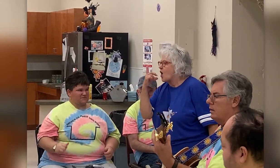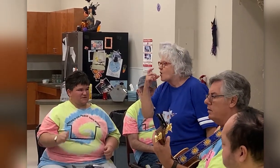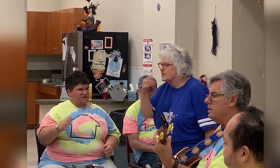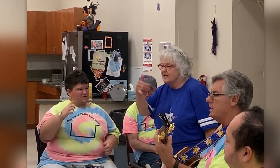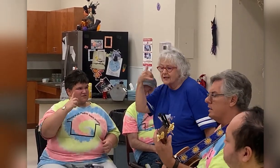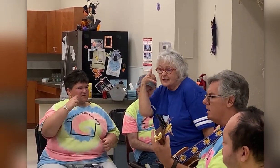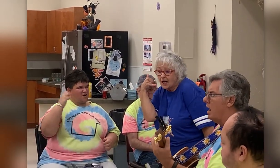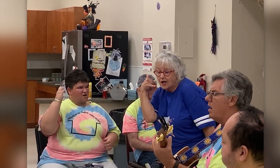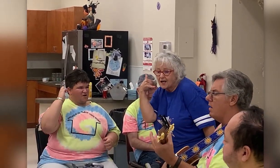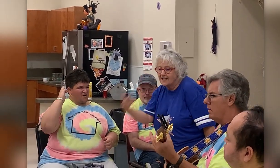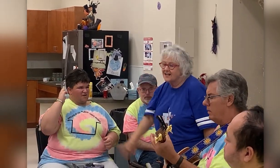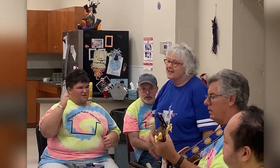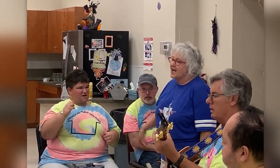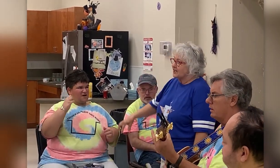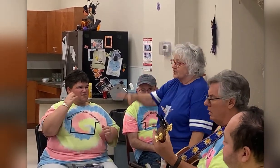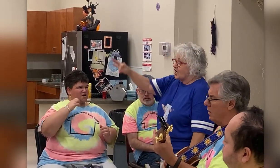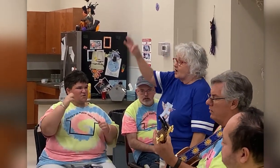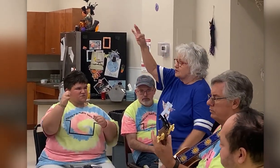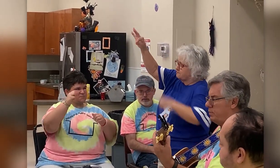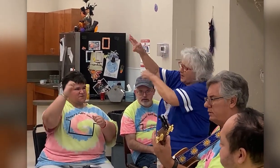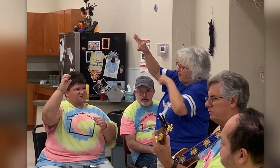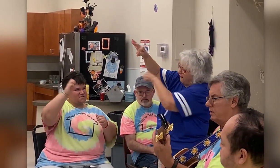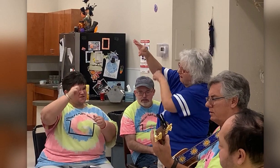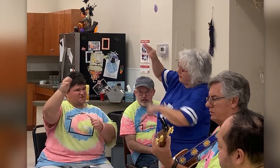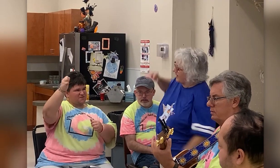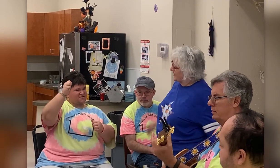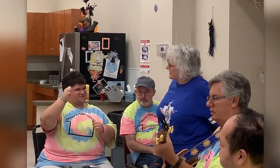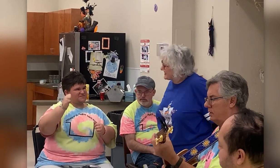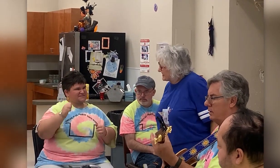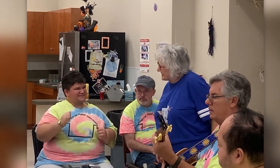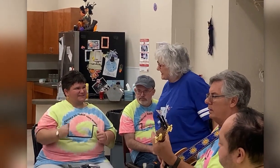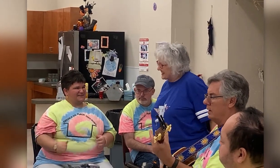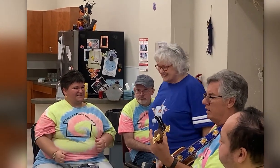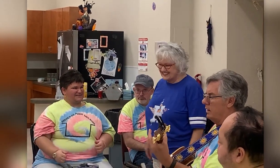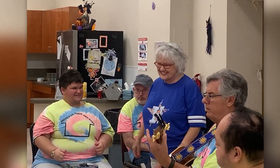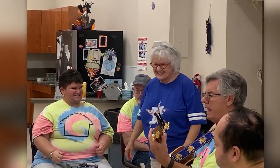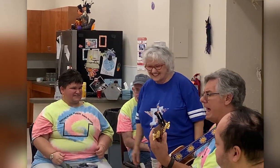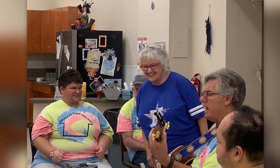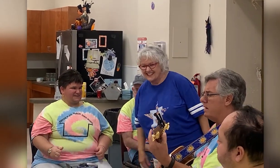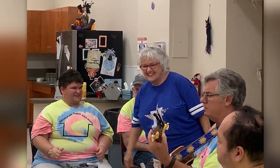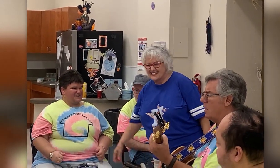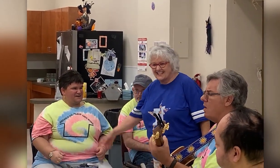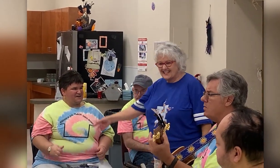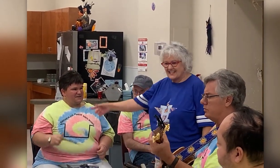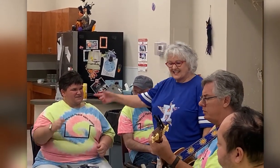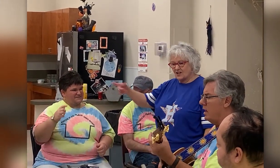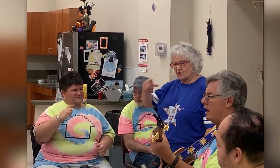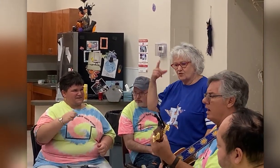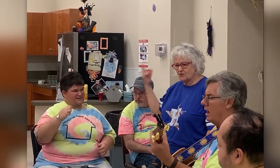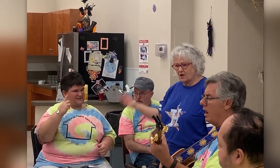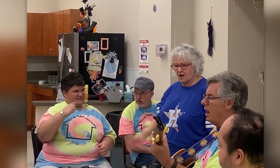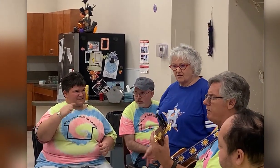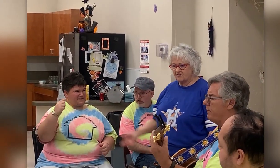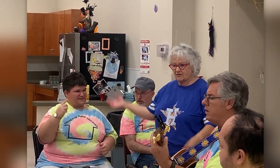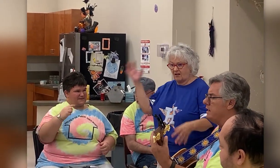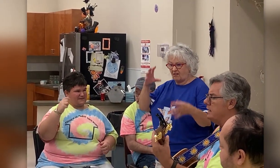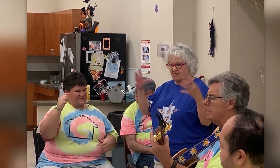Who you gonna call? Ghostbusters! Who you a dose Of a big e